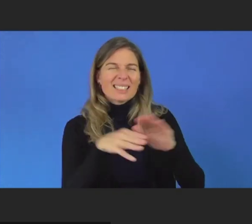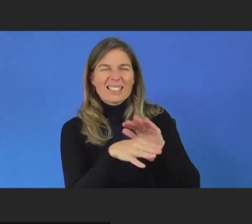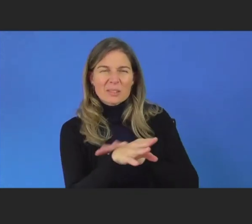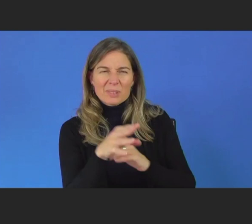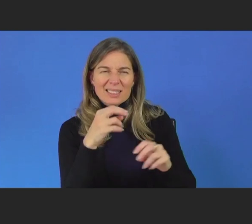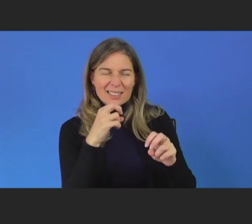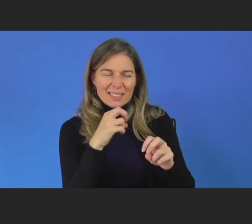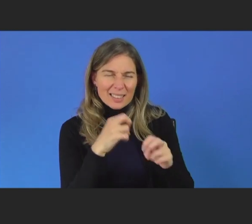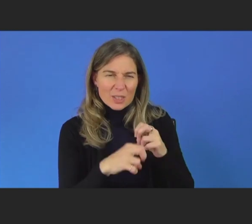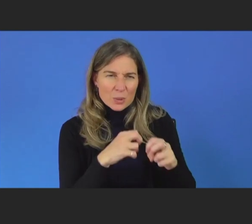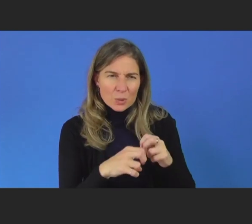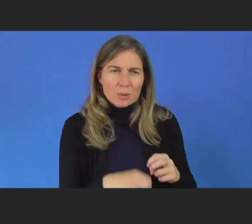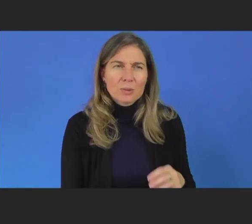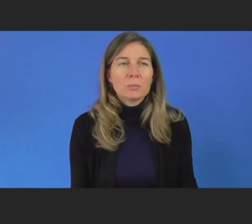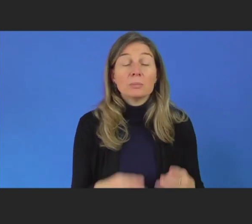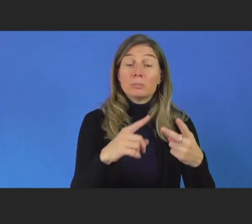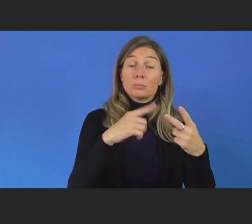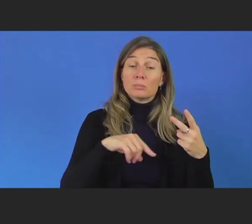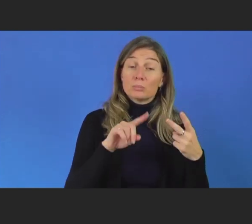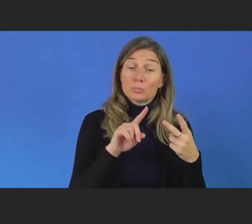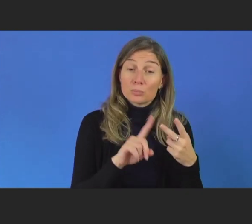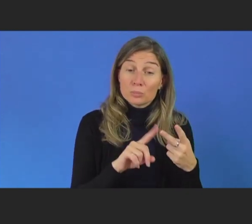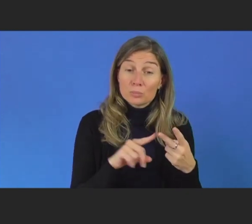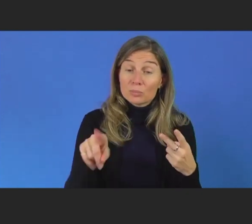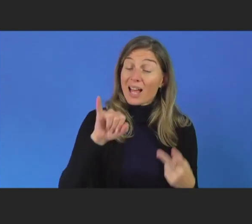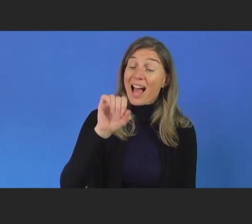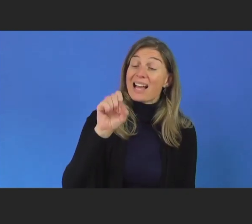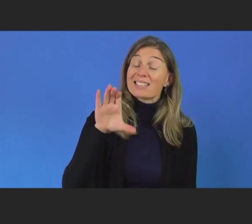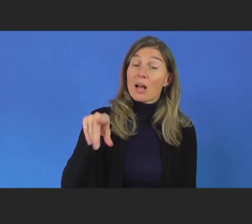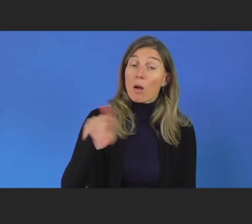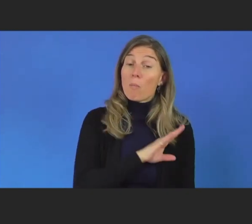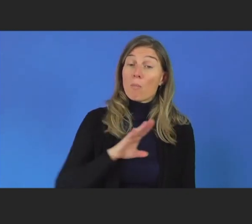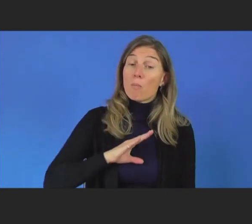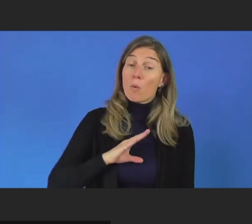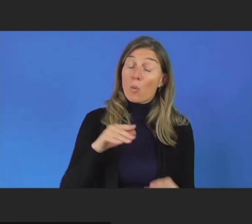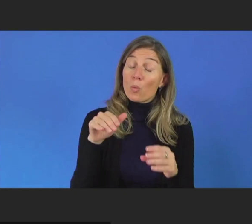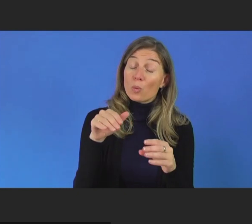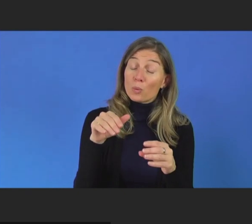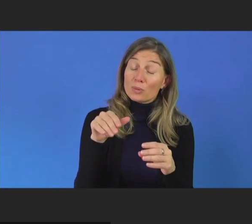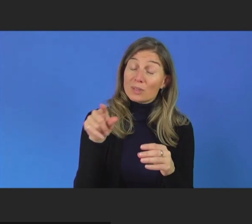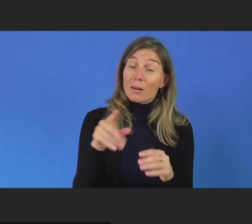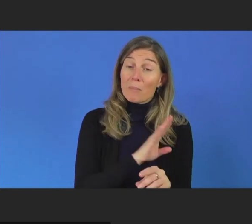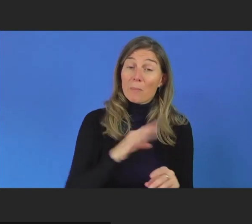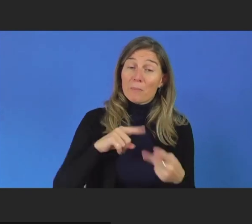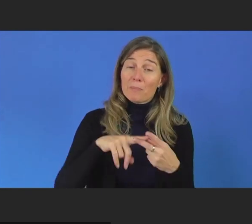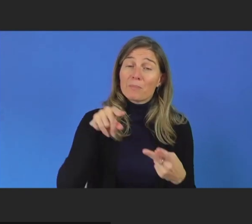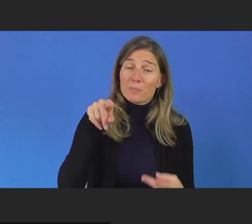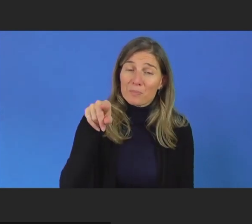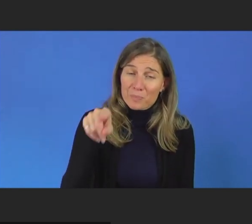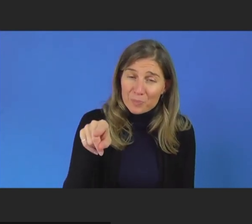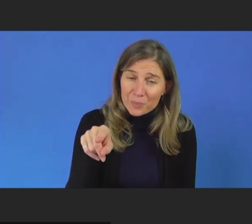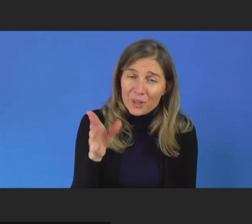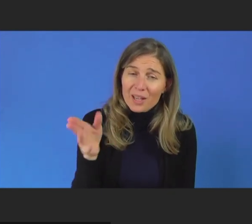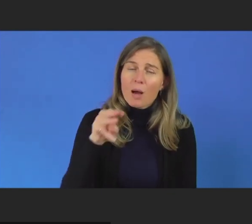Shabir. Mohamed Shabir is now an ISOC board member. He was one of our founders of the accessibility special interest group.